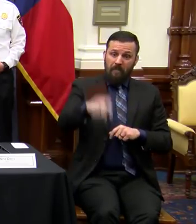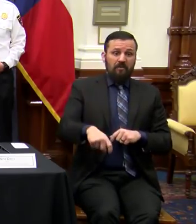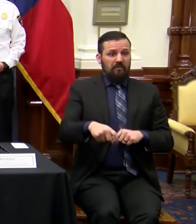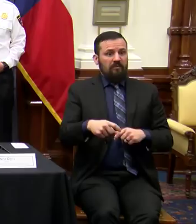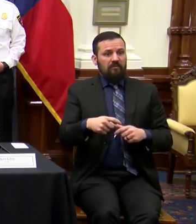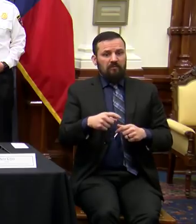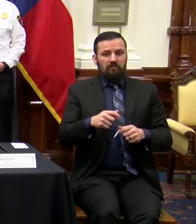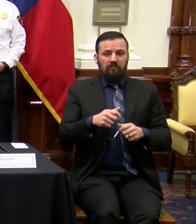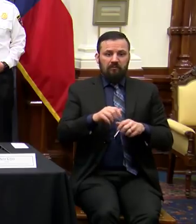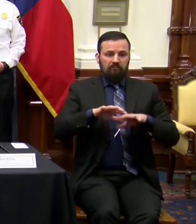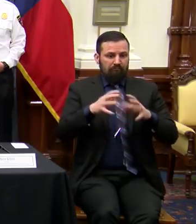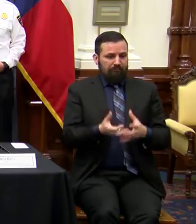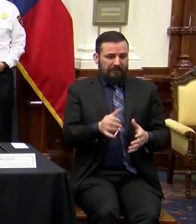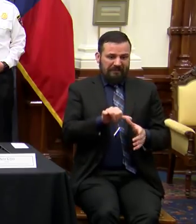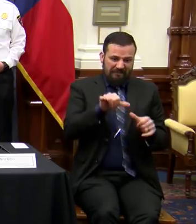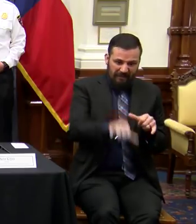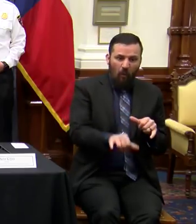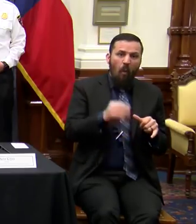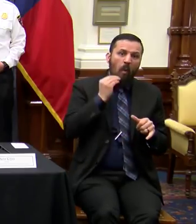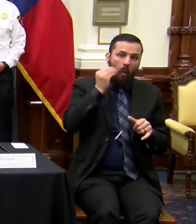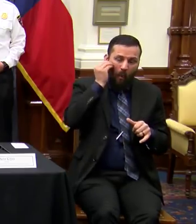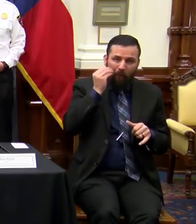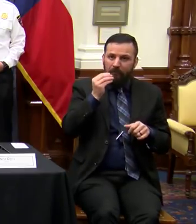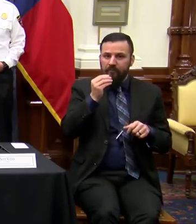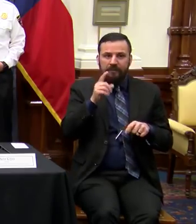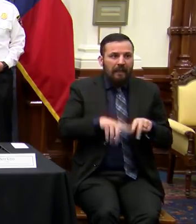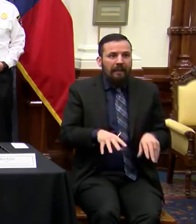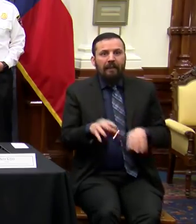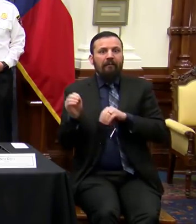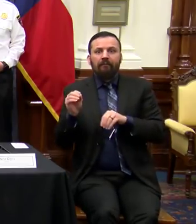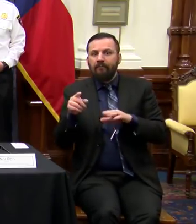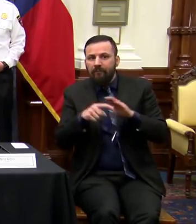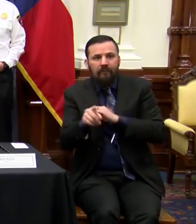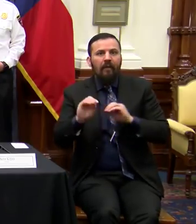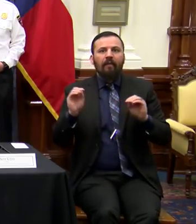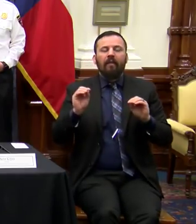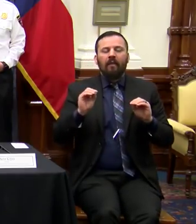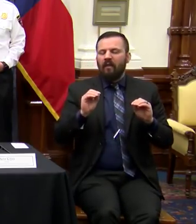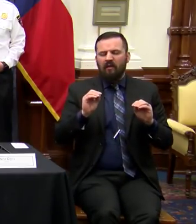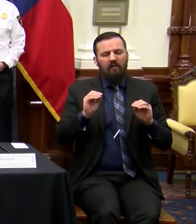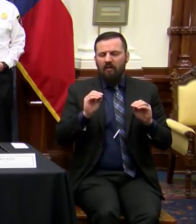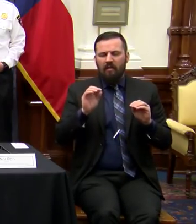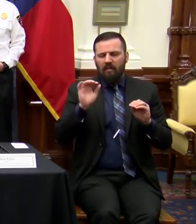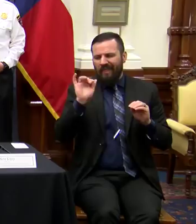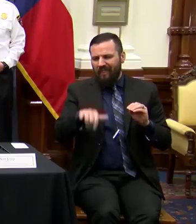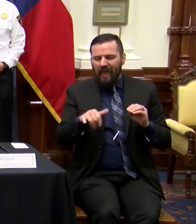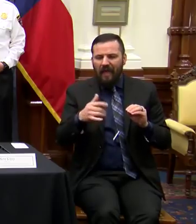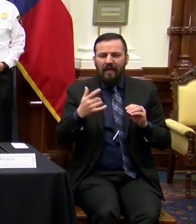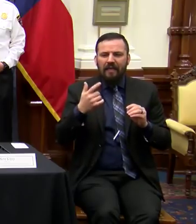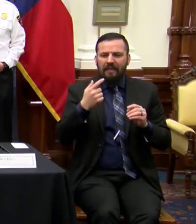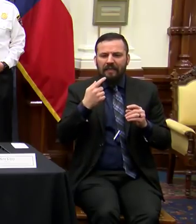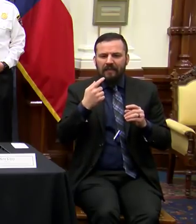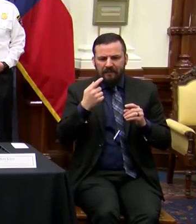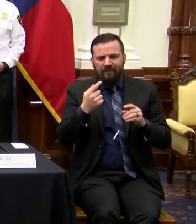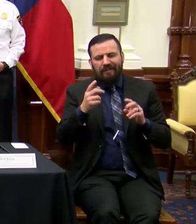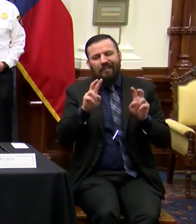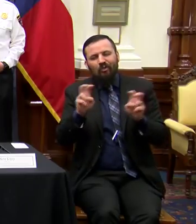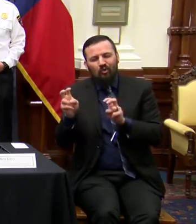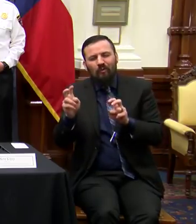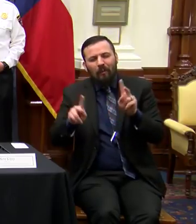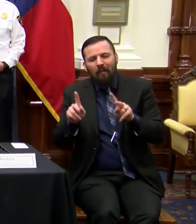a shelter-in-place status. And that request or that issue has been raised